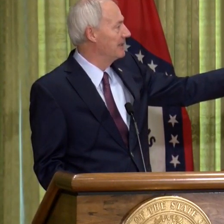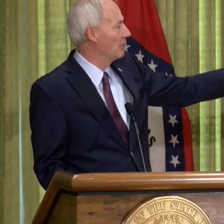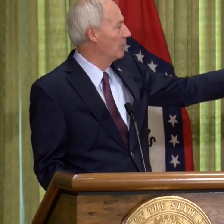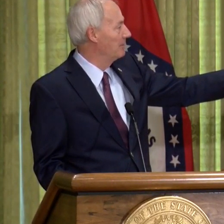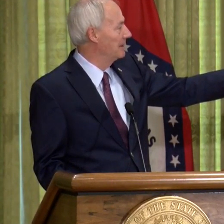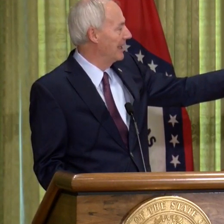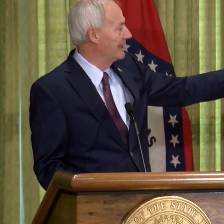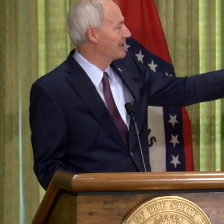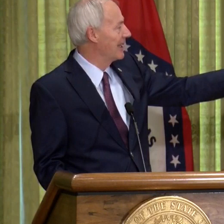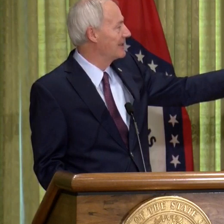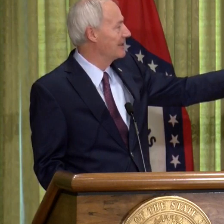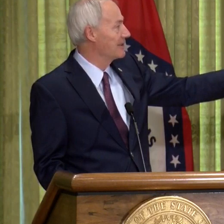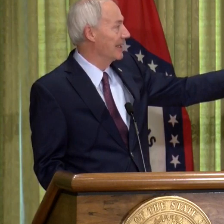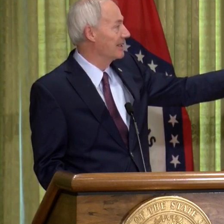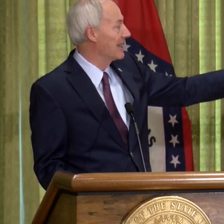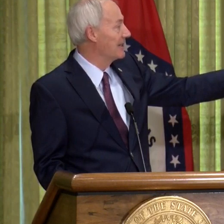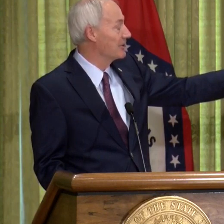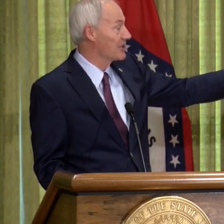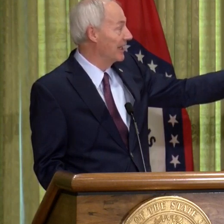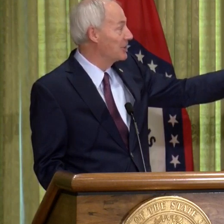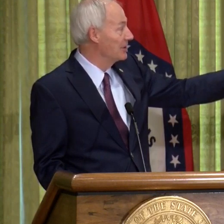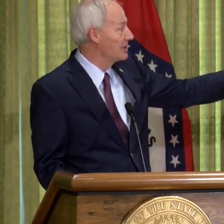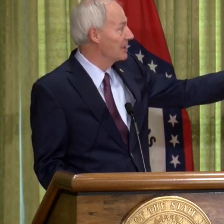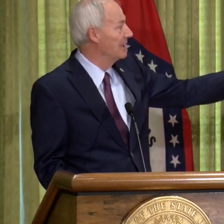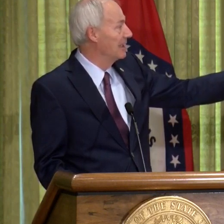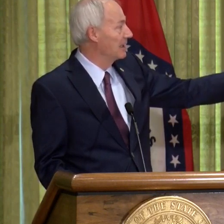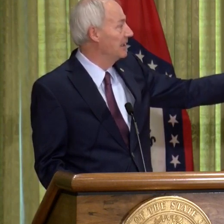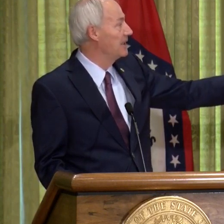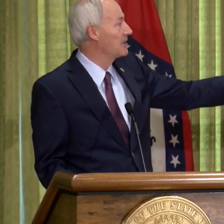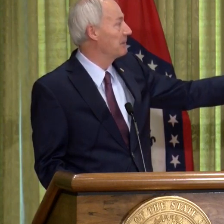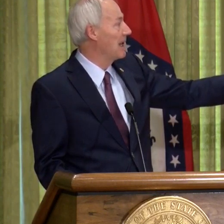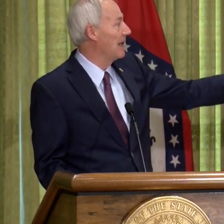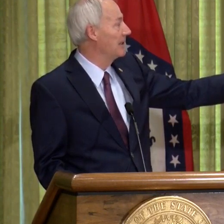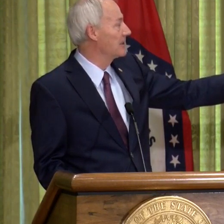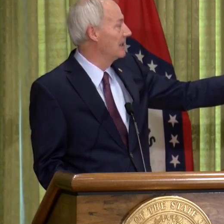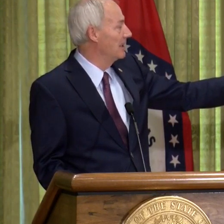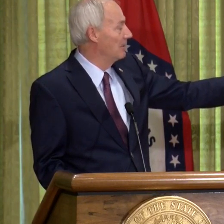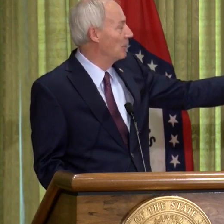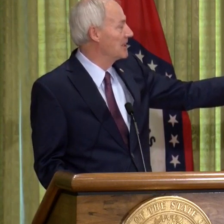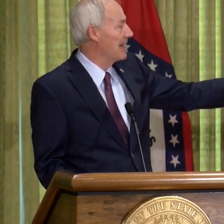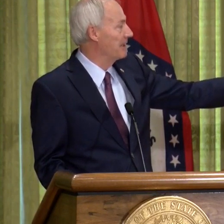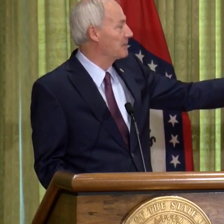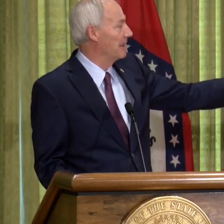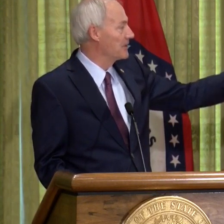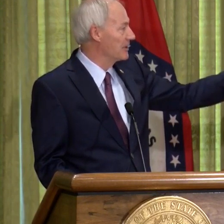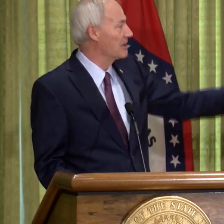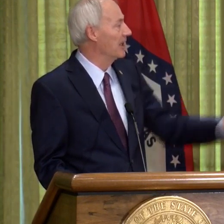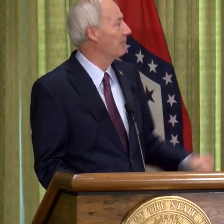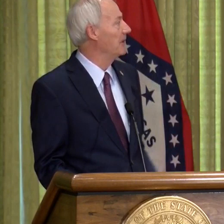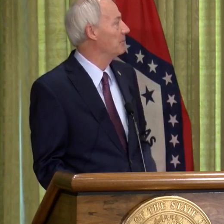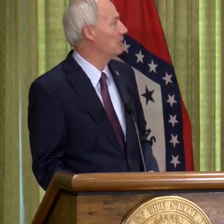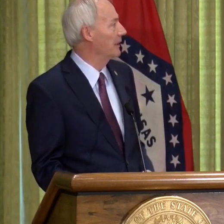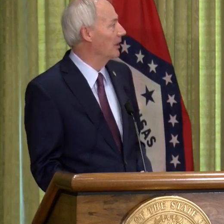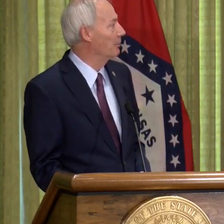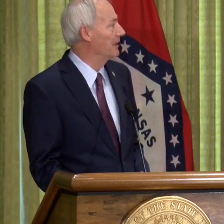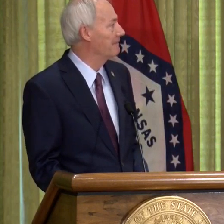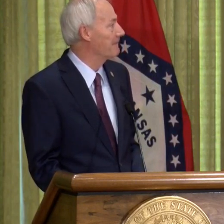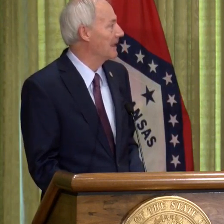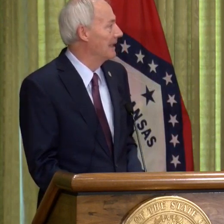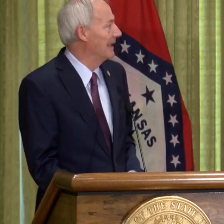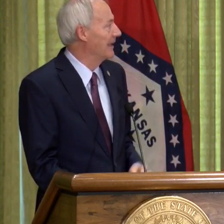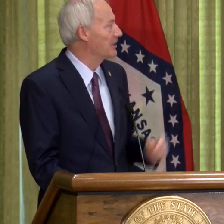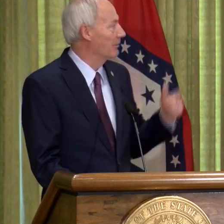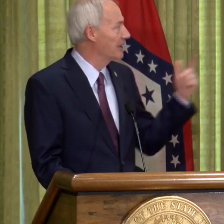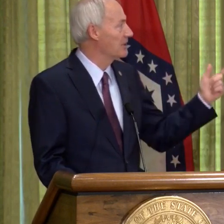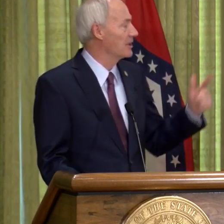the protective equipment, hand sanitizer stations, cleaning supplies, one-time expenses to help them to reopen.